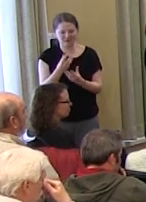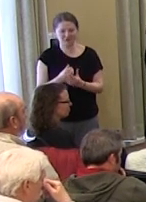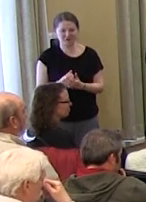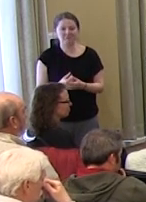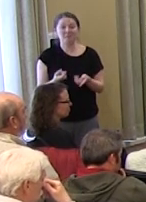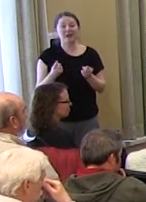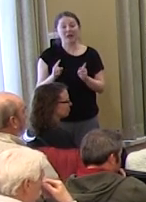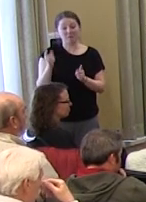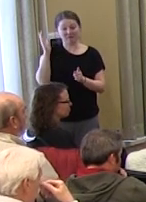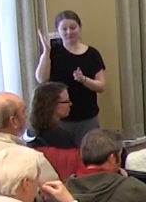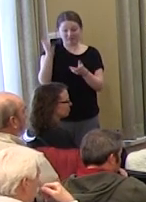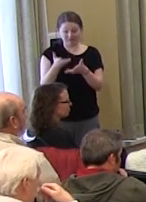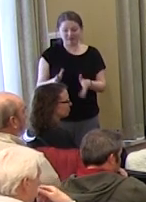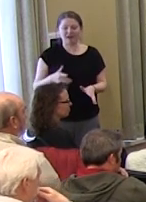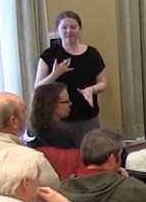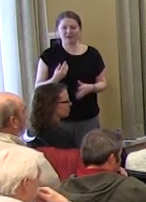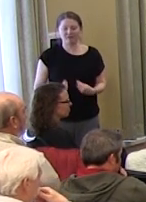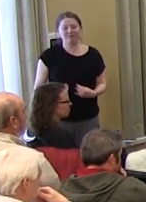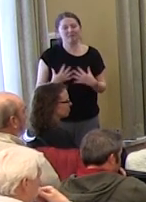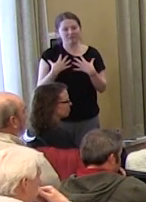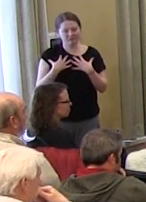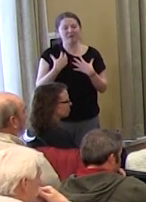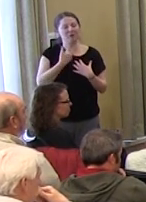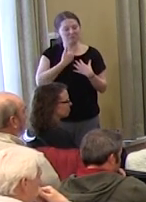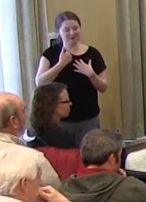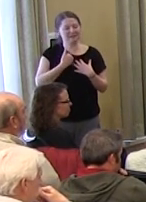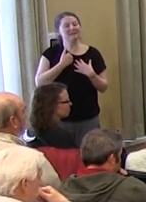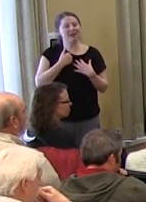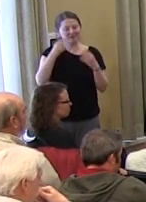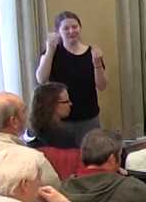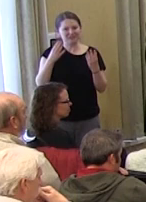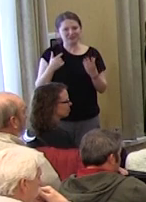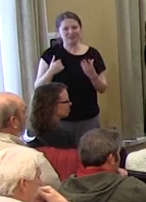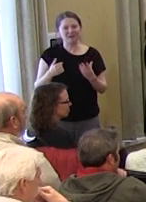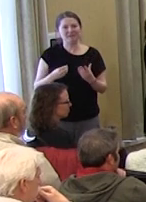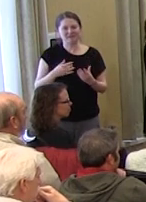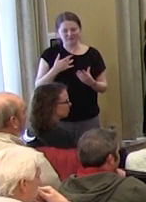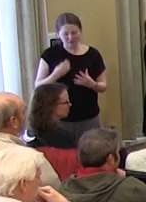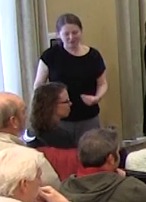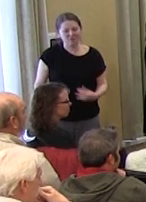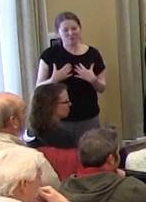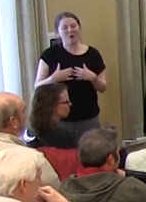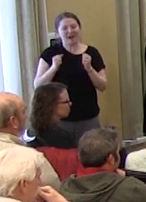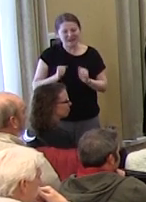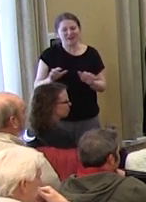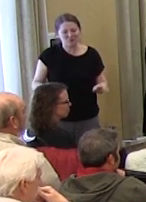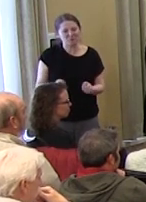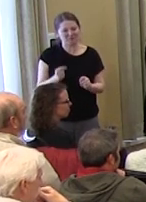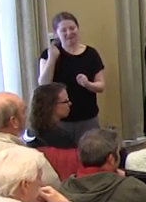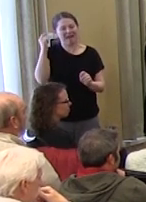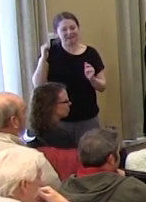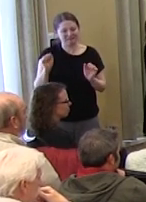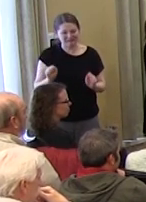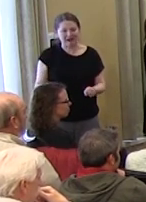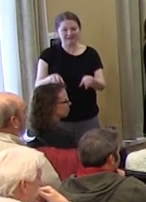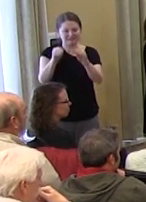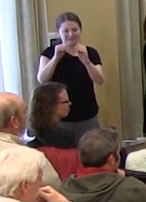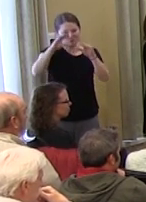from this talk feeling very inspired as an educator that I can do something about this. So the idea that you can teach hope